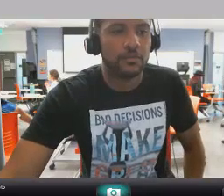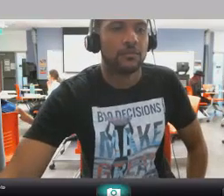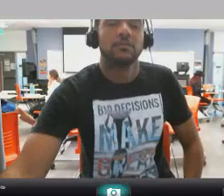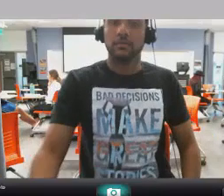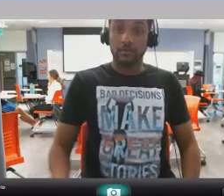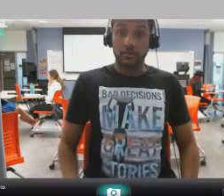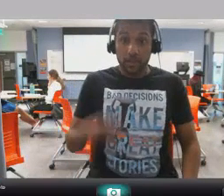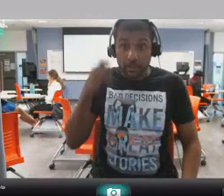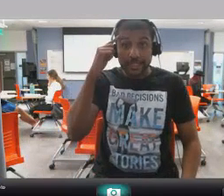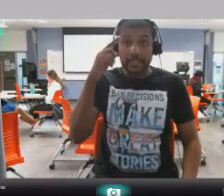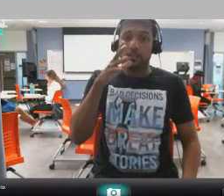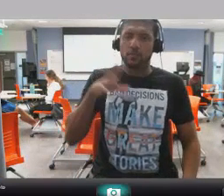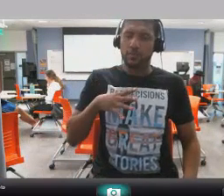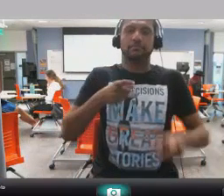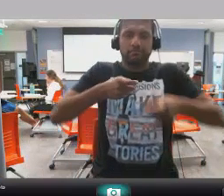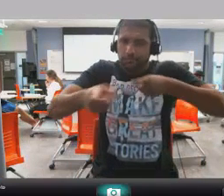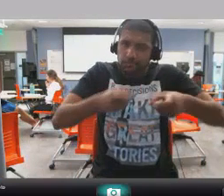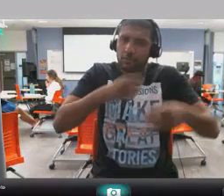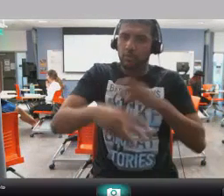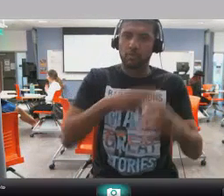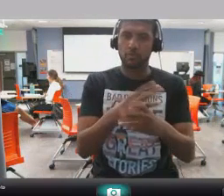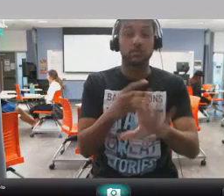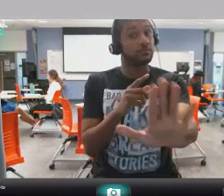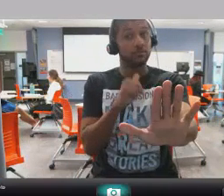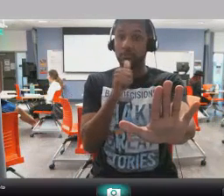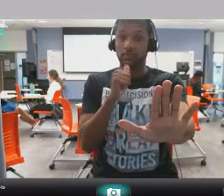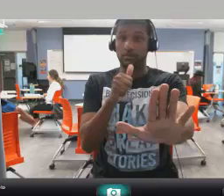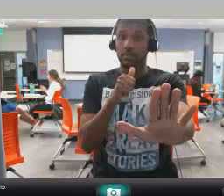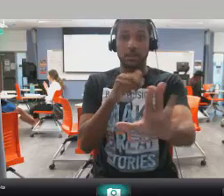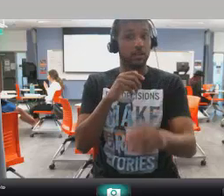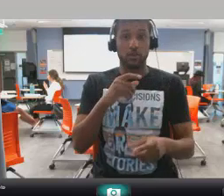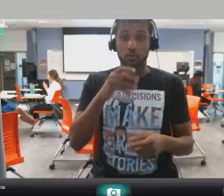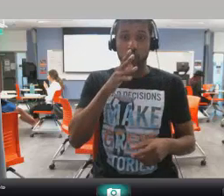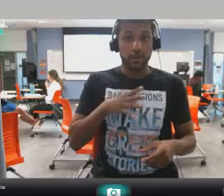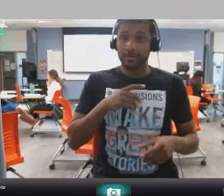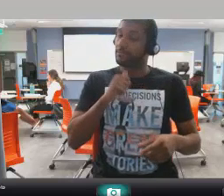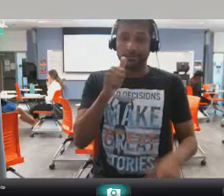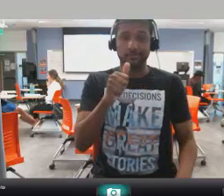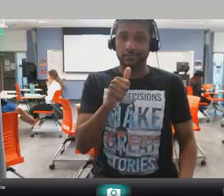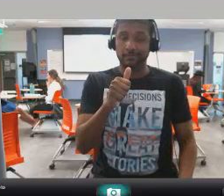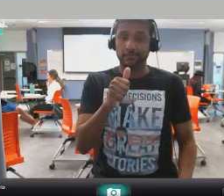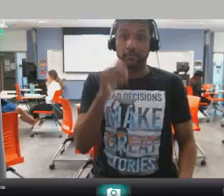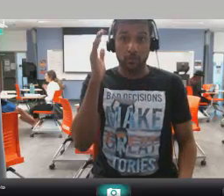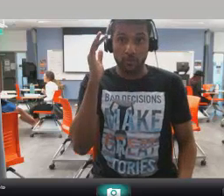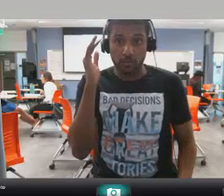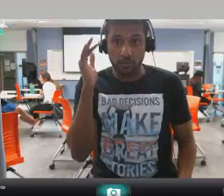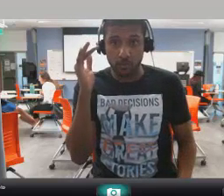You would think women would rule the world, but they don't. They don't. You know why? Because women